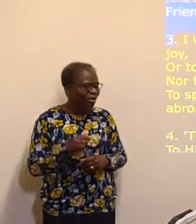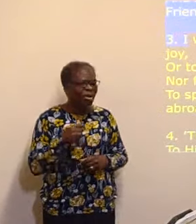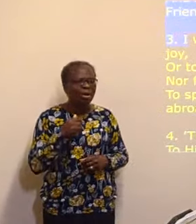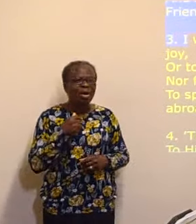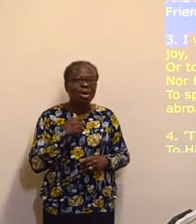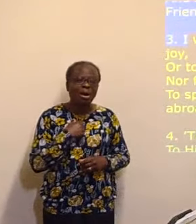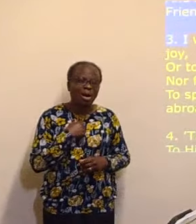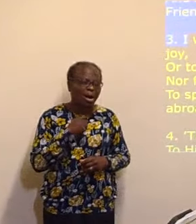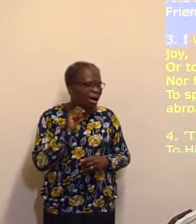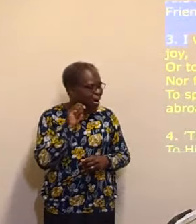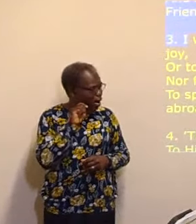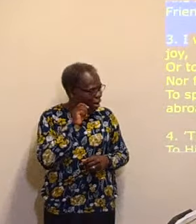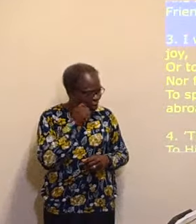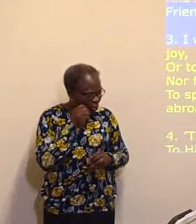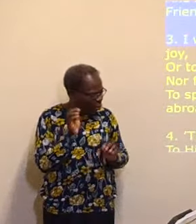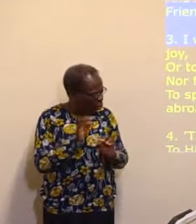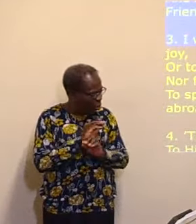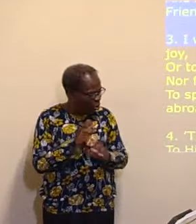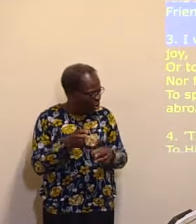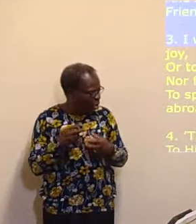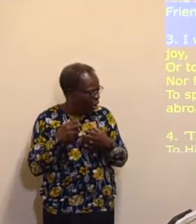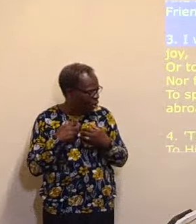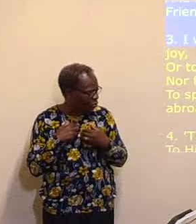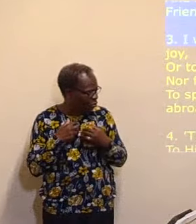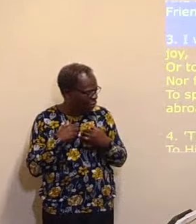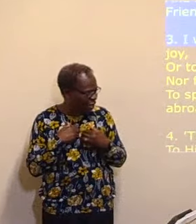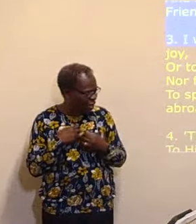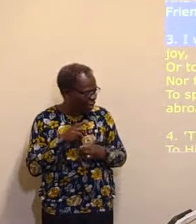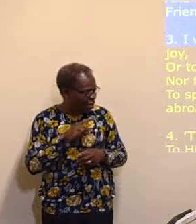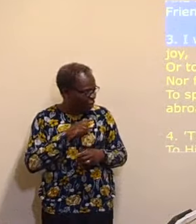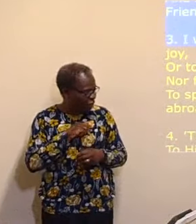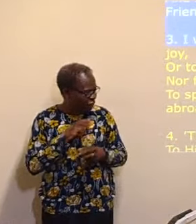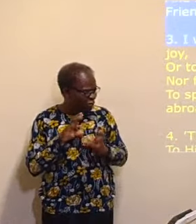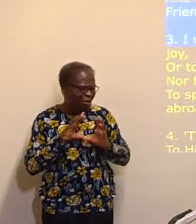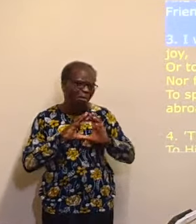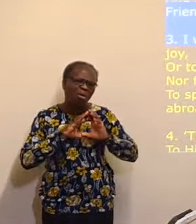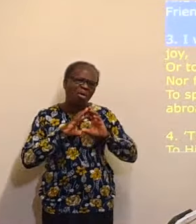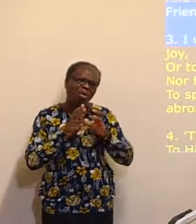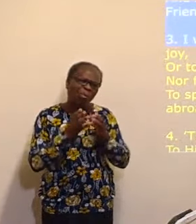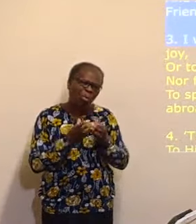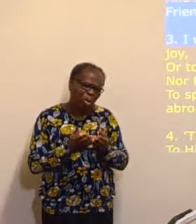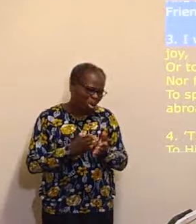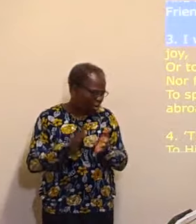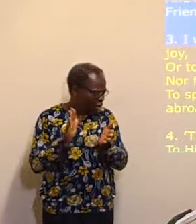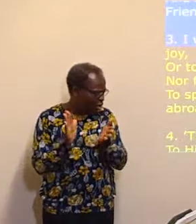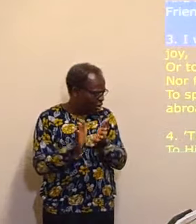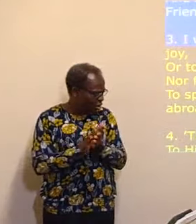I would not bring for worthy